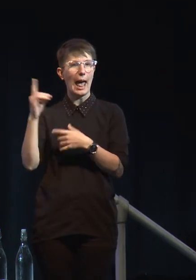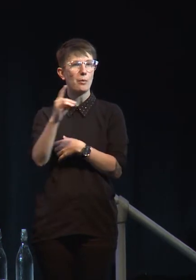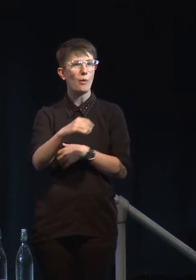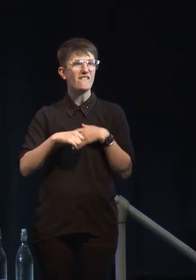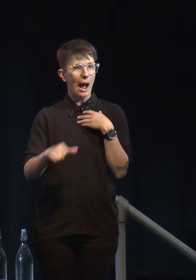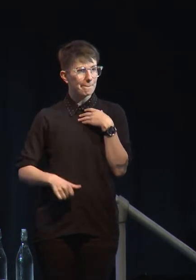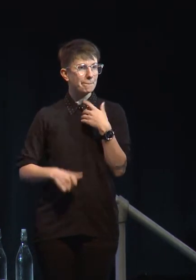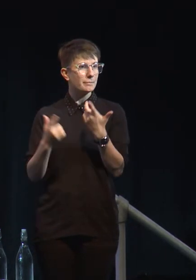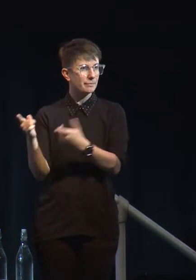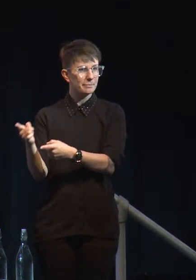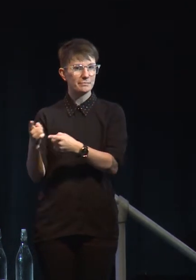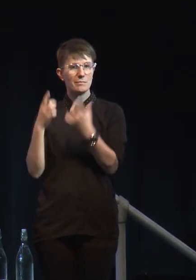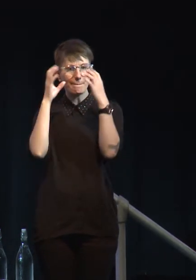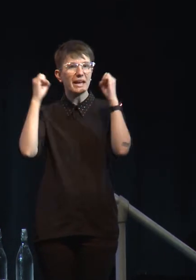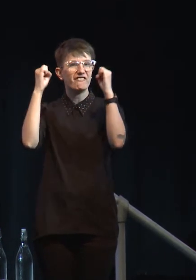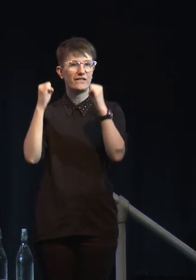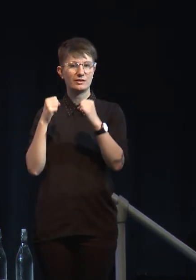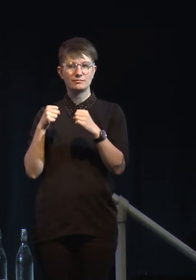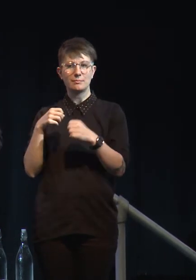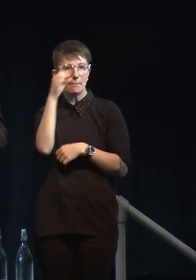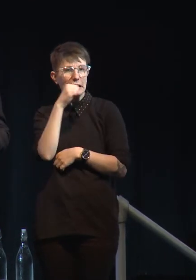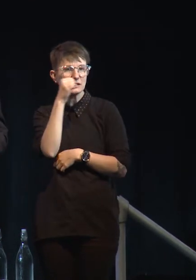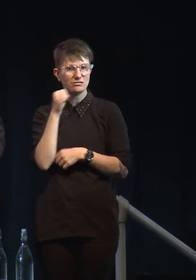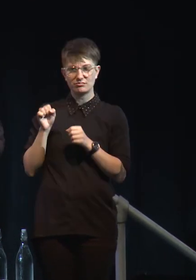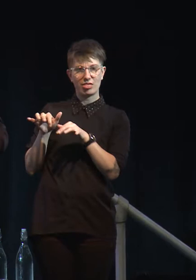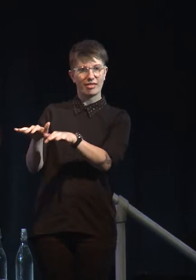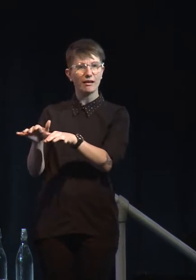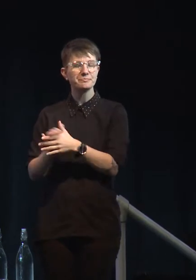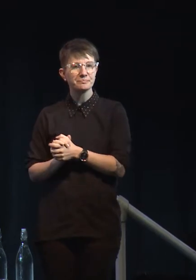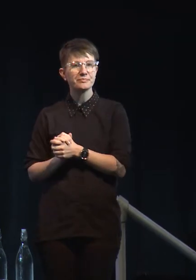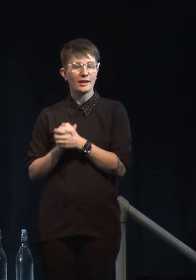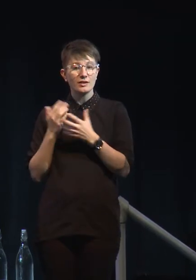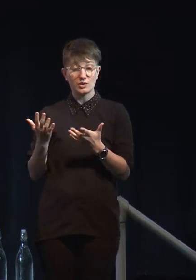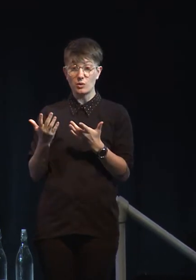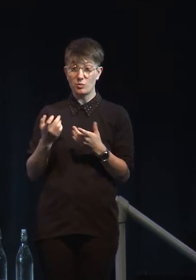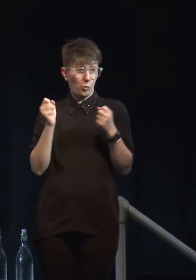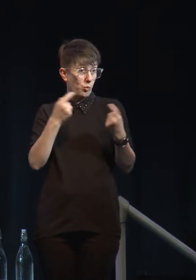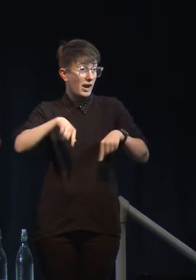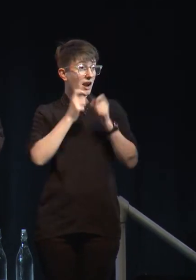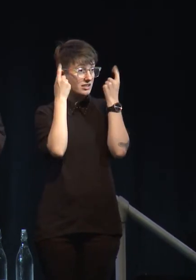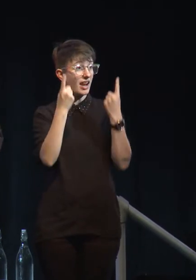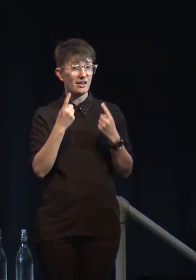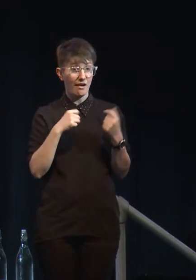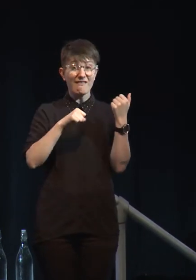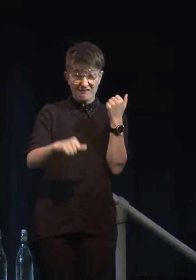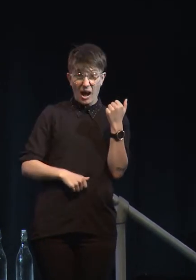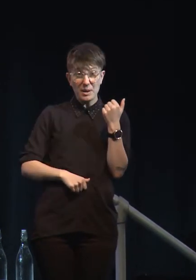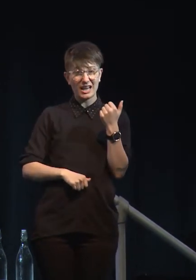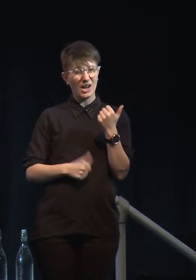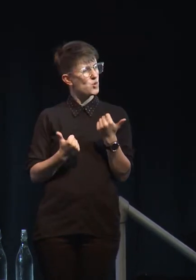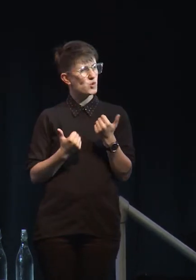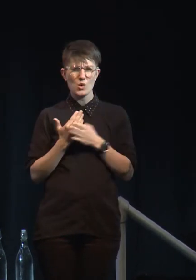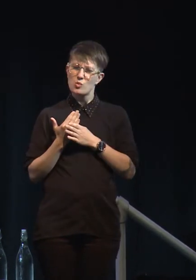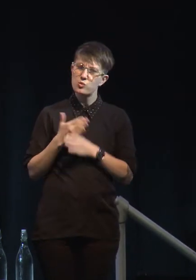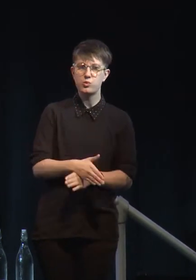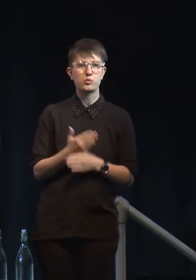So trying to say, you know, we get it. Farming is hard. It's long hours. It's uncertain financially. You